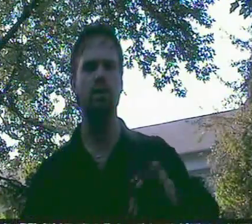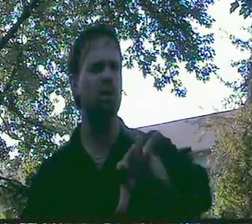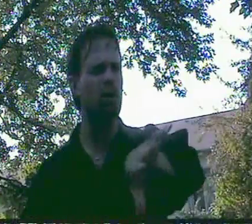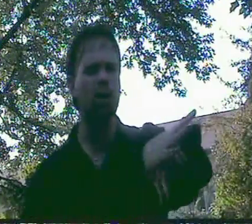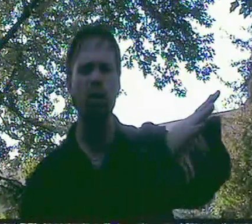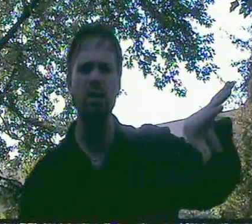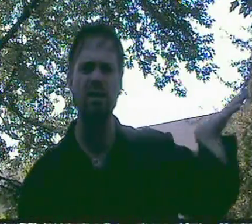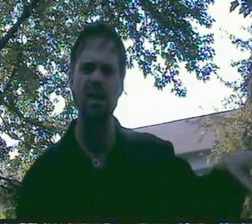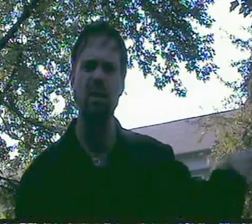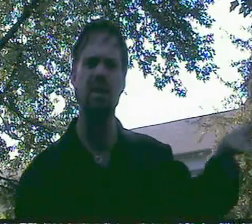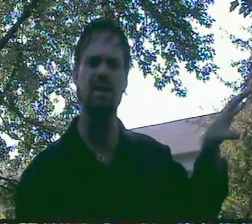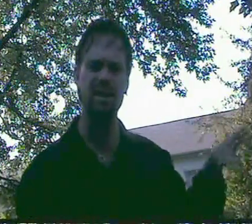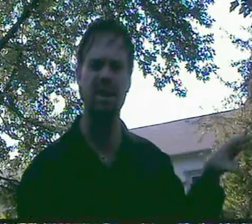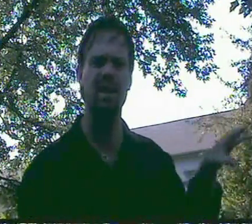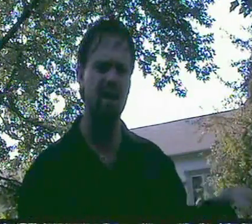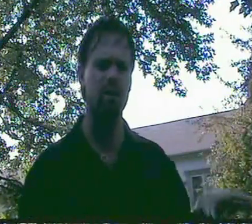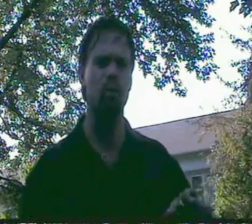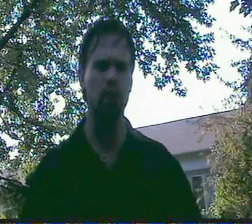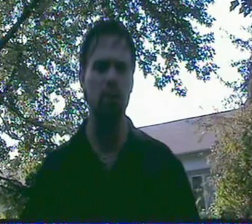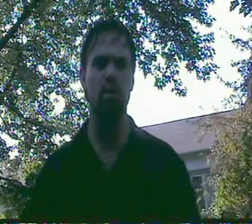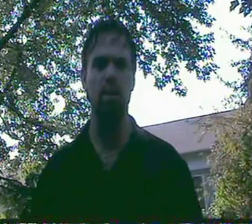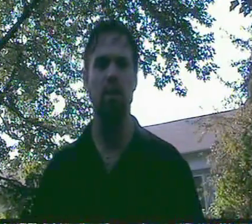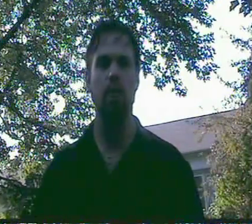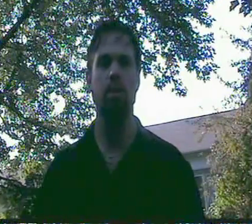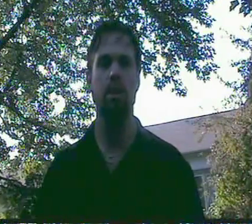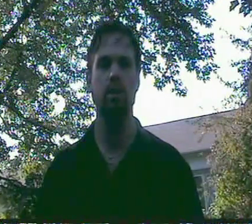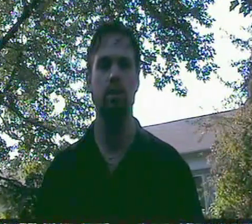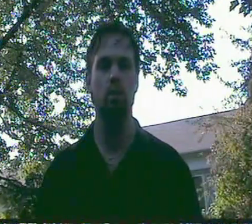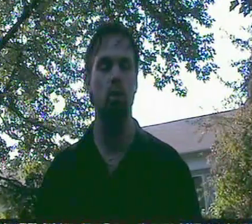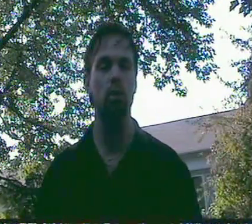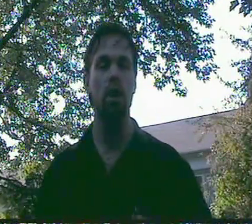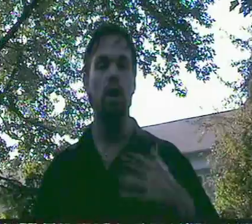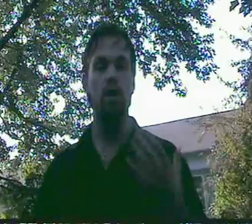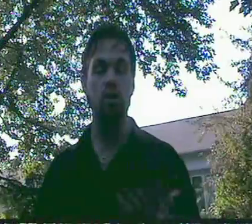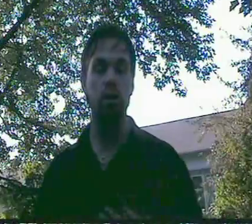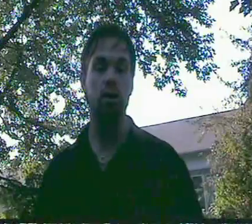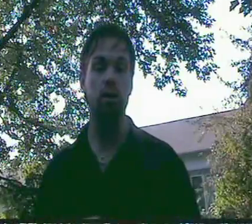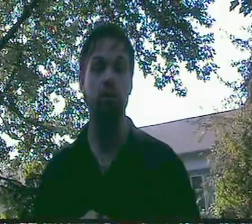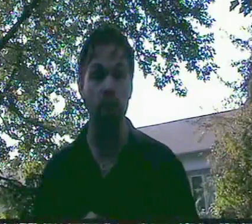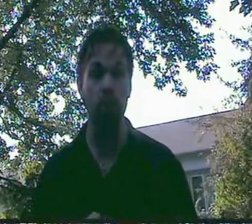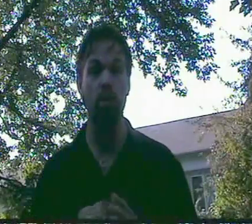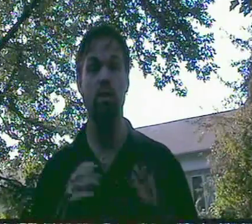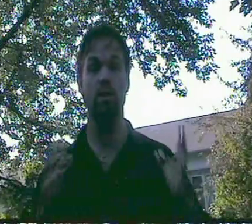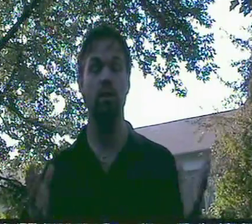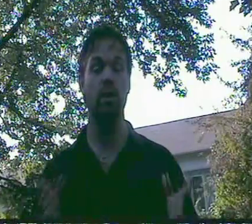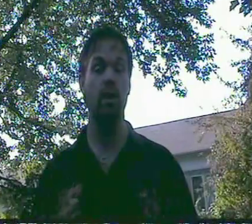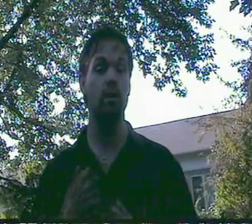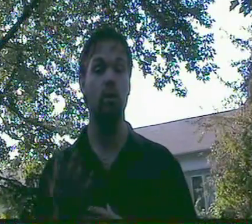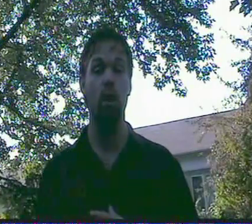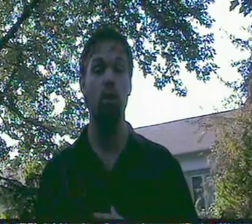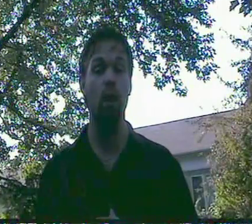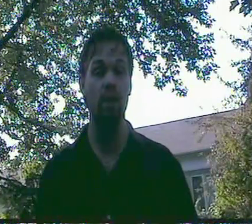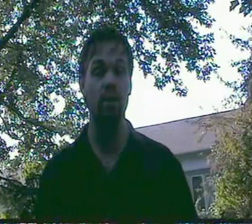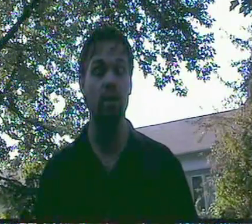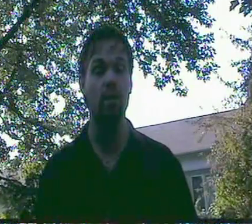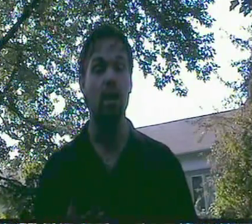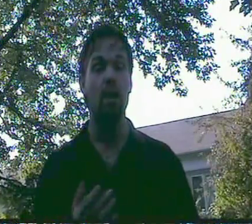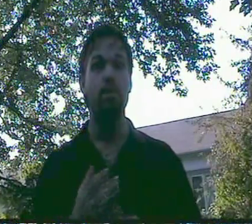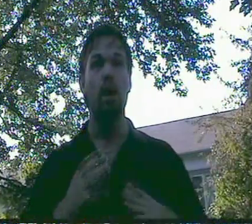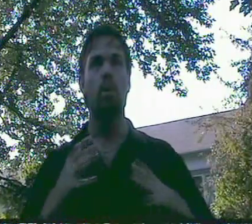We look at all the seemingly disconnected, weird things happening in this world and show you that they're very much interconnected and there are no accidents. But